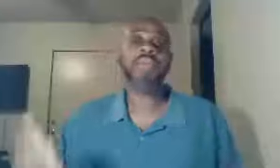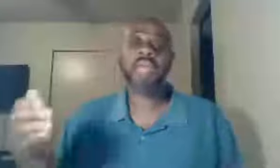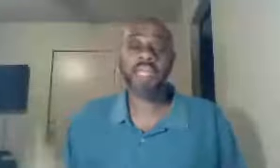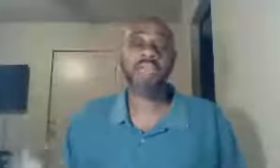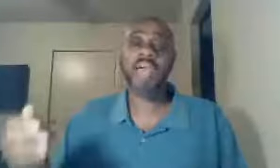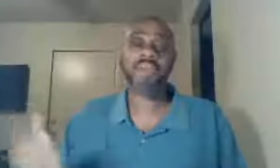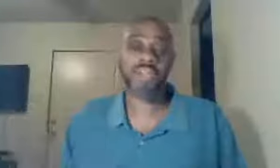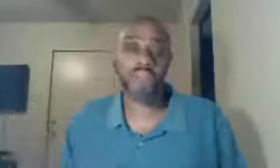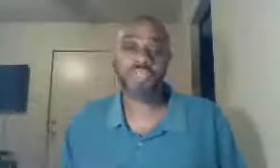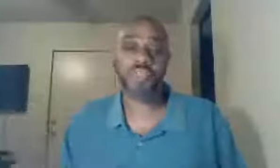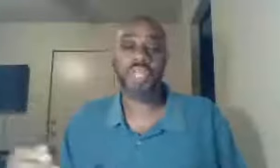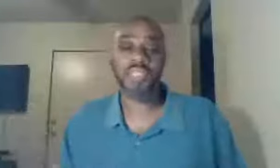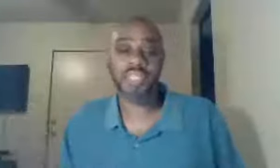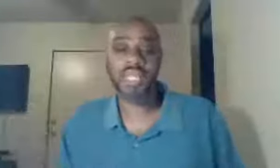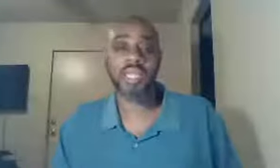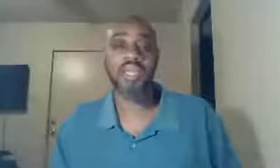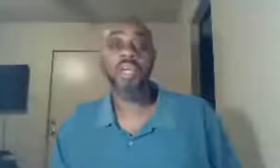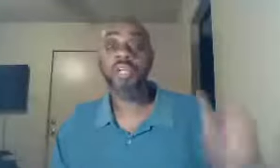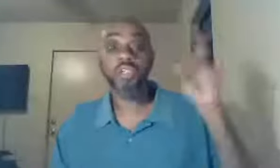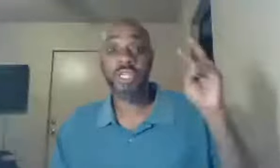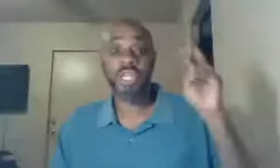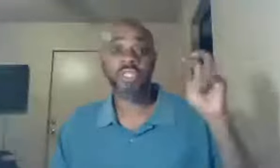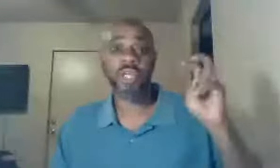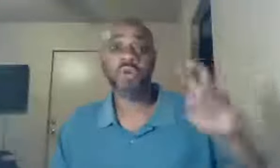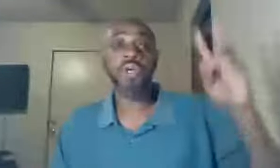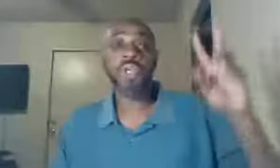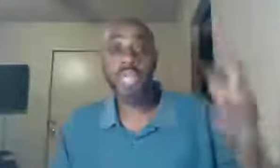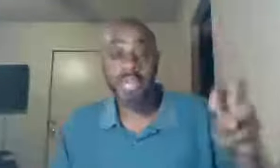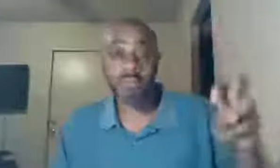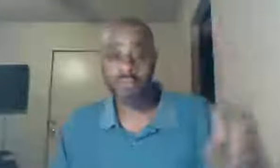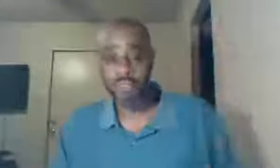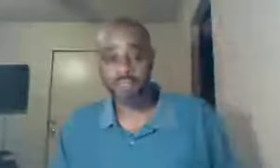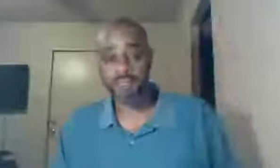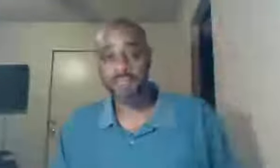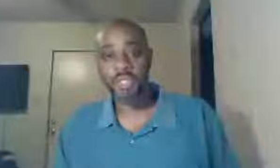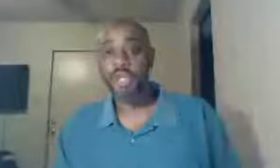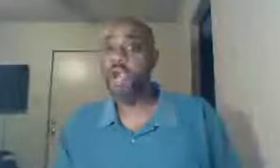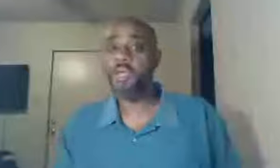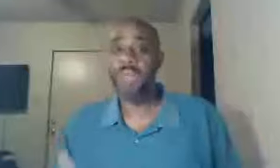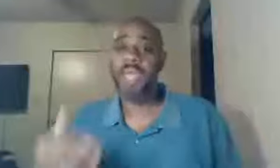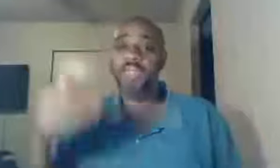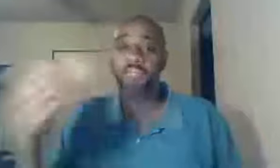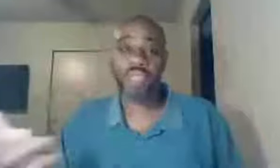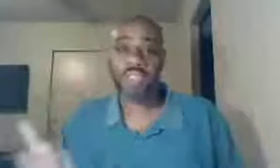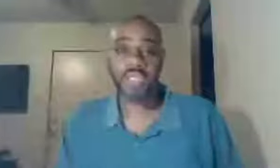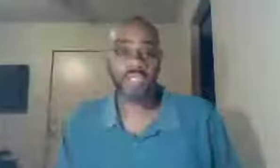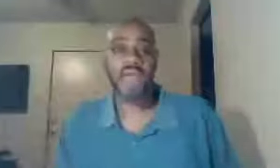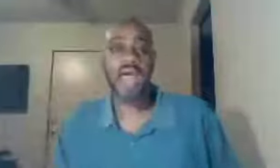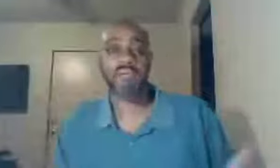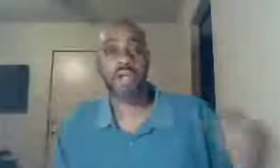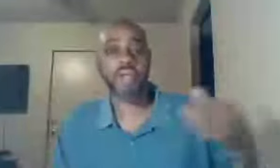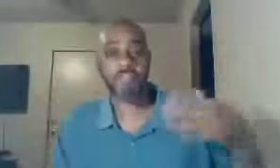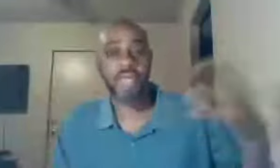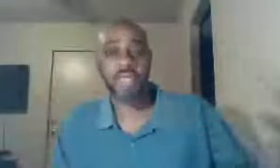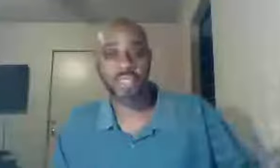they literally have a service, so they can sing, traditional hymns, turn the page, 365, turn the page,